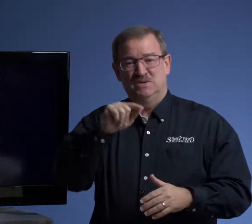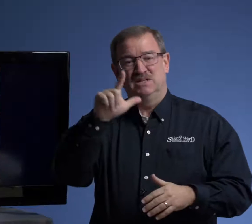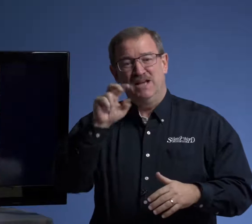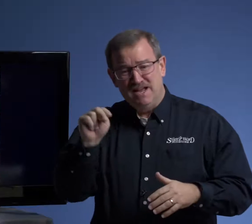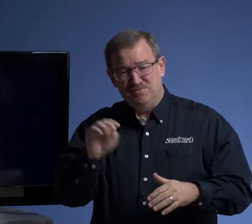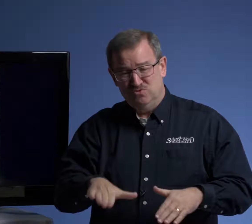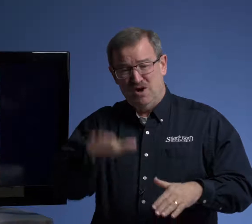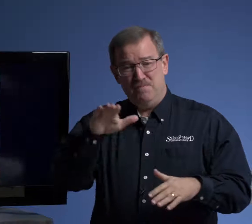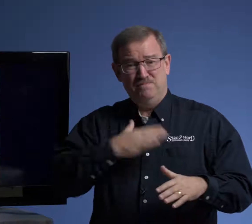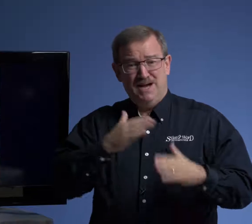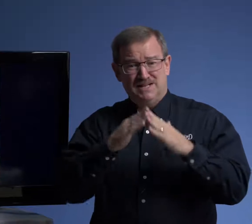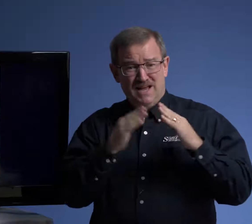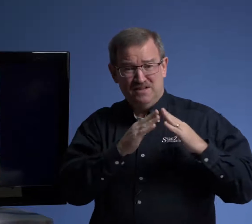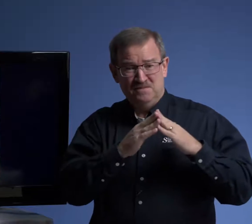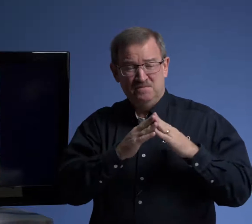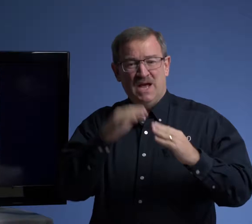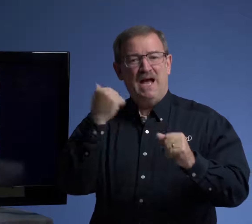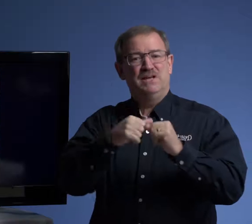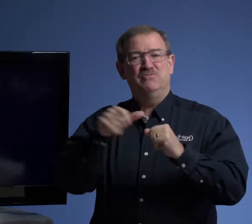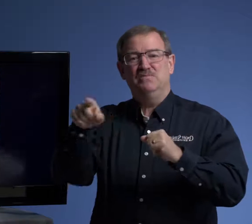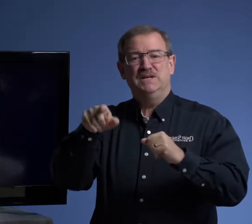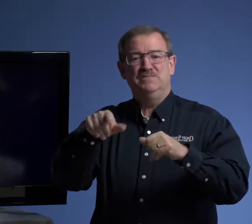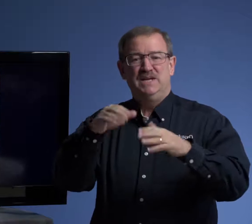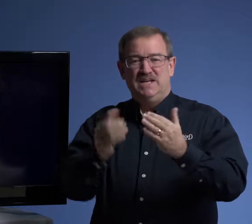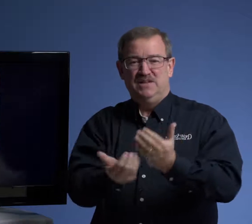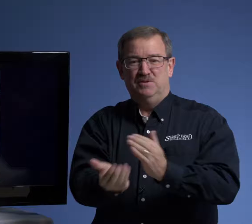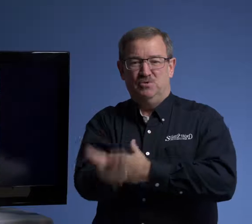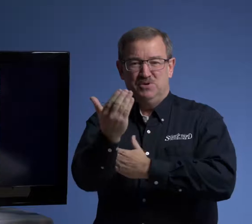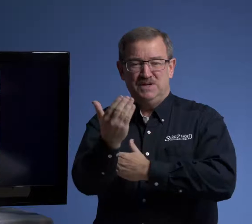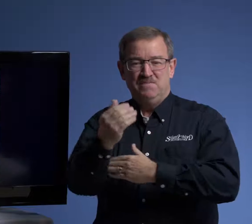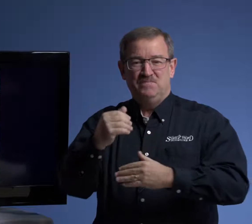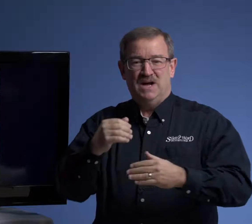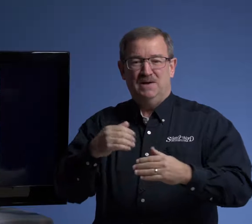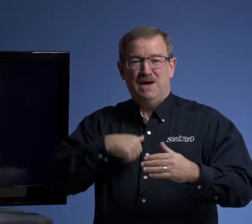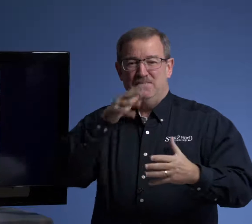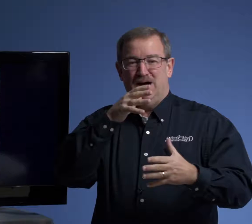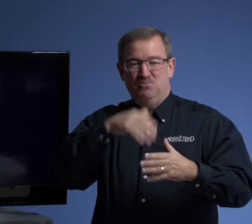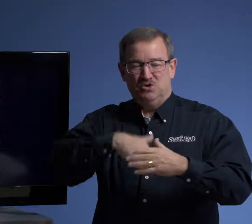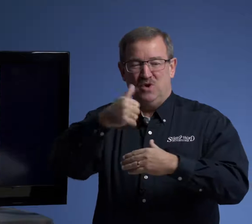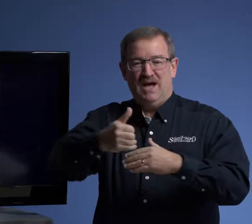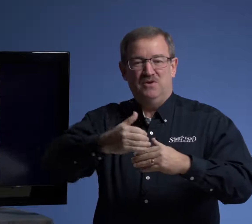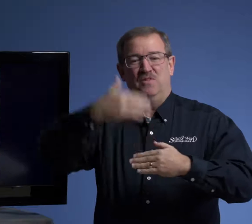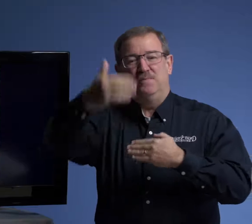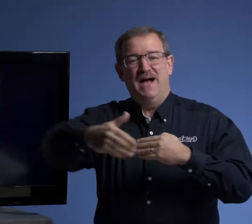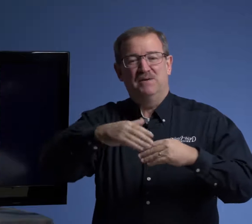Glenn grew up in my town. I can remember him in the morning. My mom would go out on the back